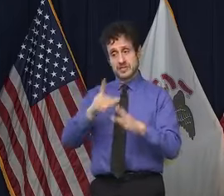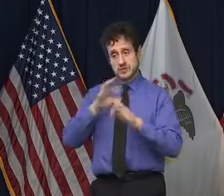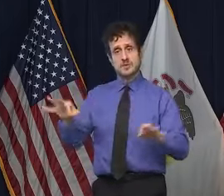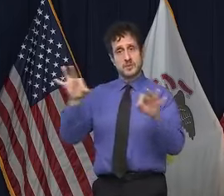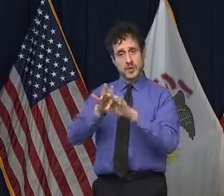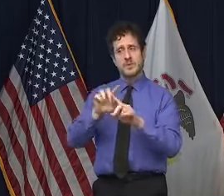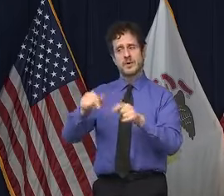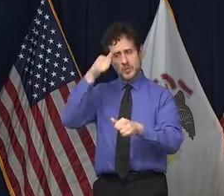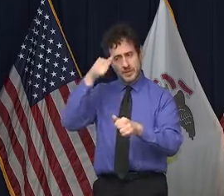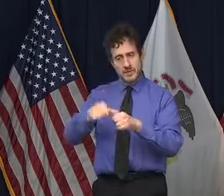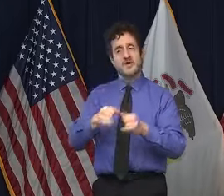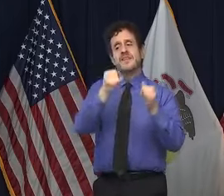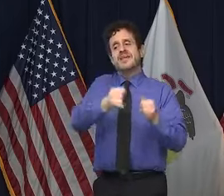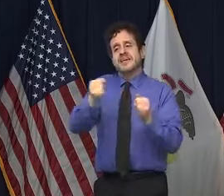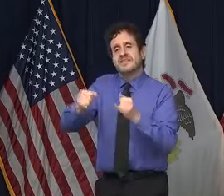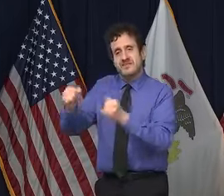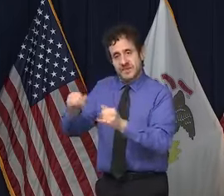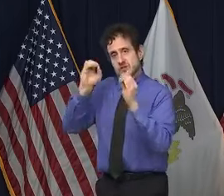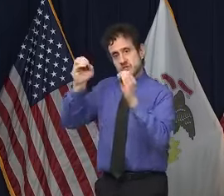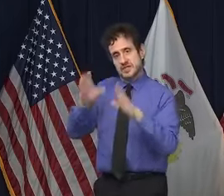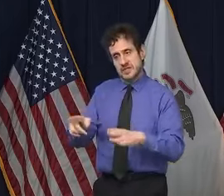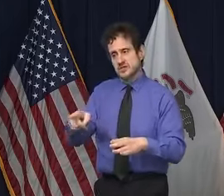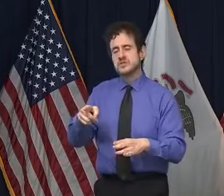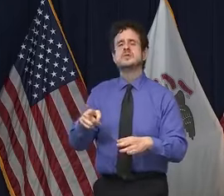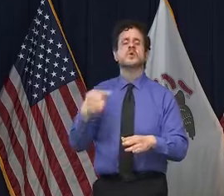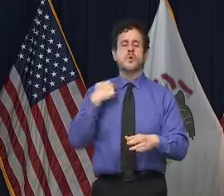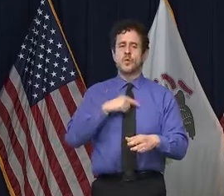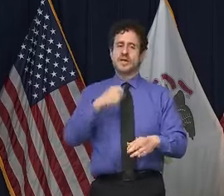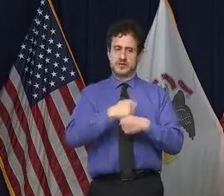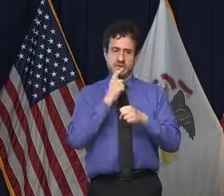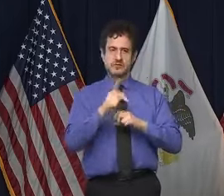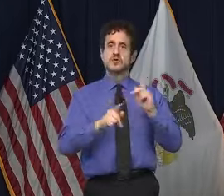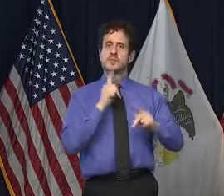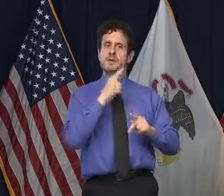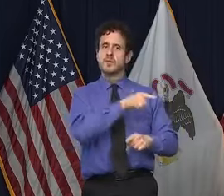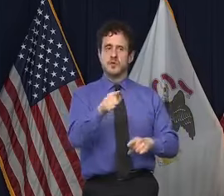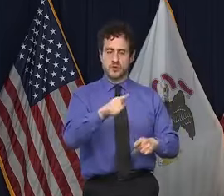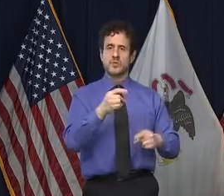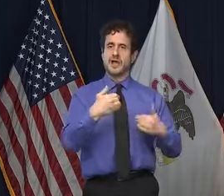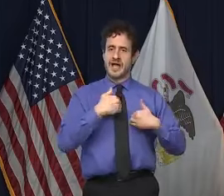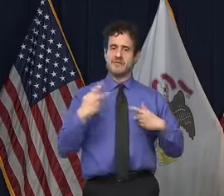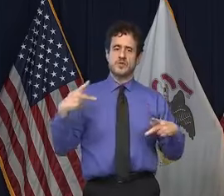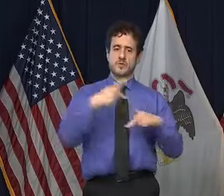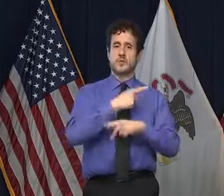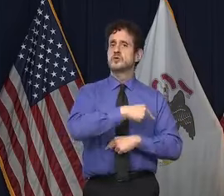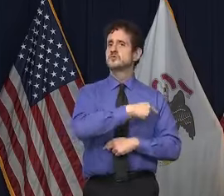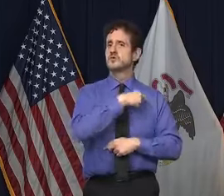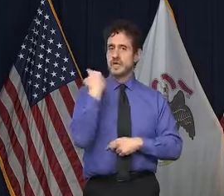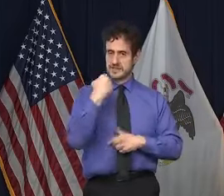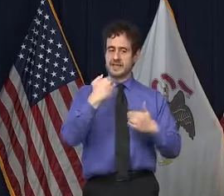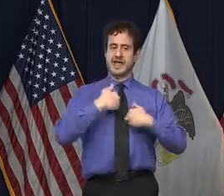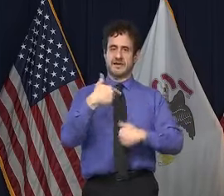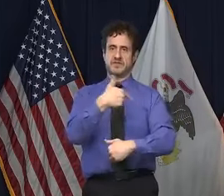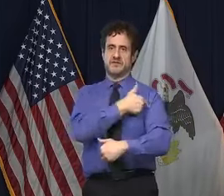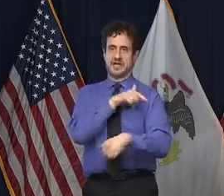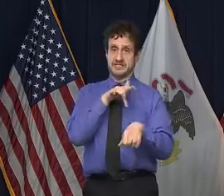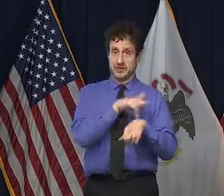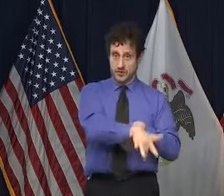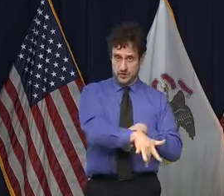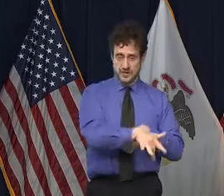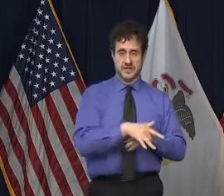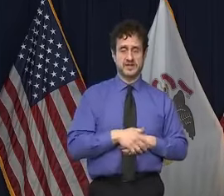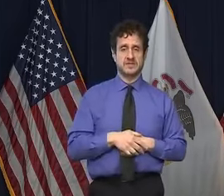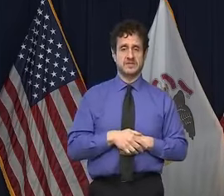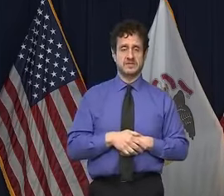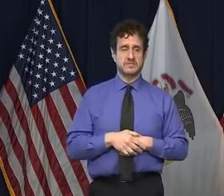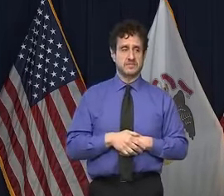those adults who are most vulnerable as individuals get it, you know, early, or